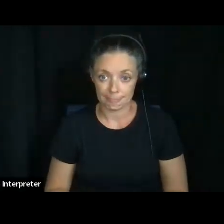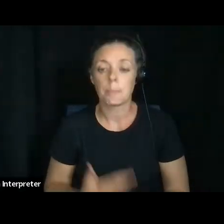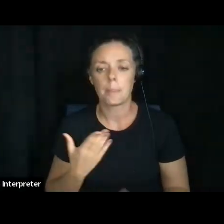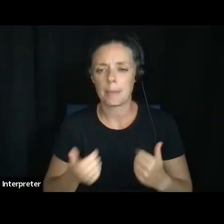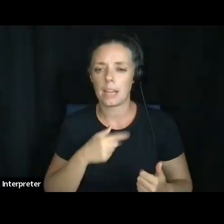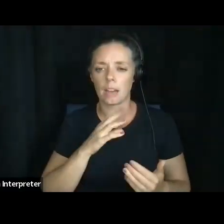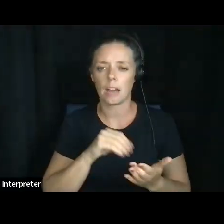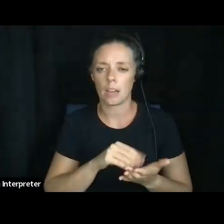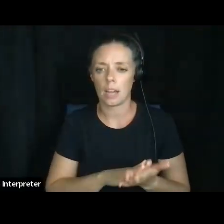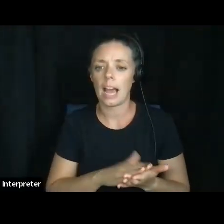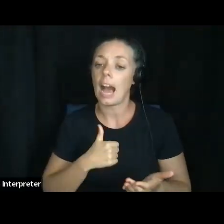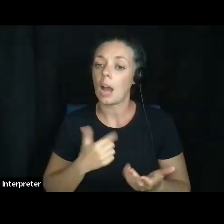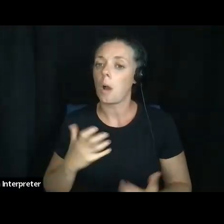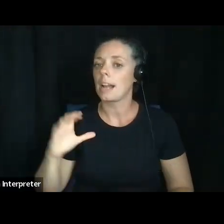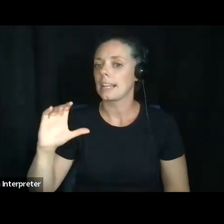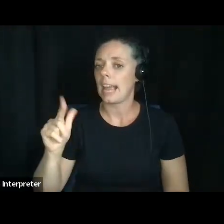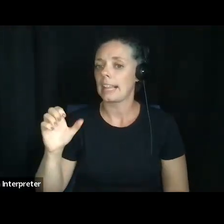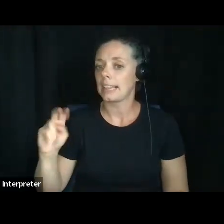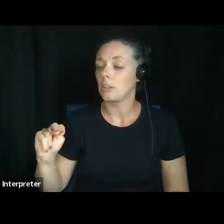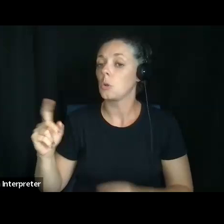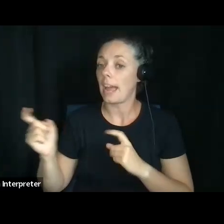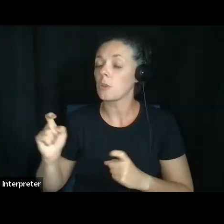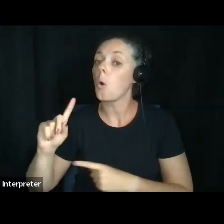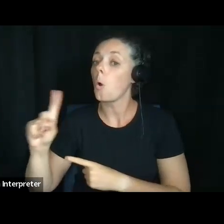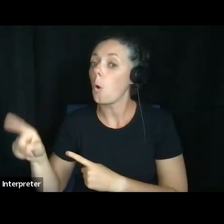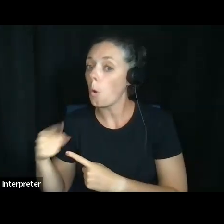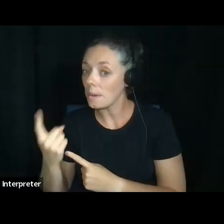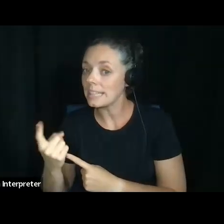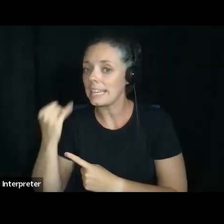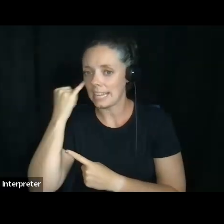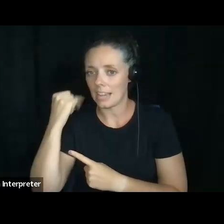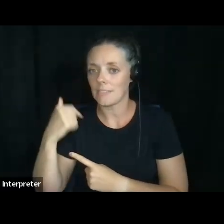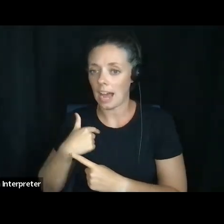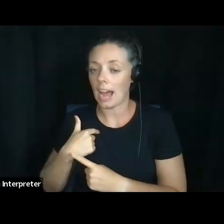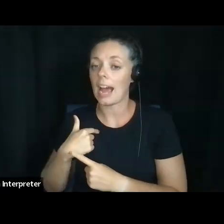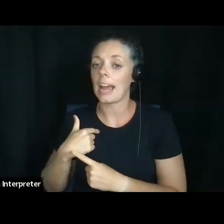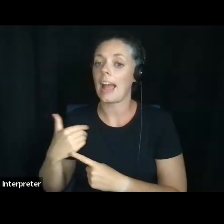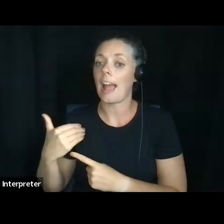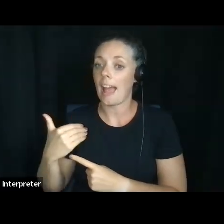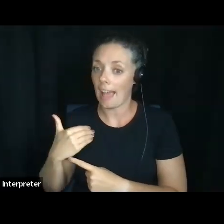there. I want Caitlin to handle my financial affairs only if I have capacity. So that is not durable.